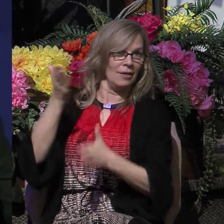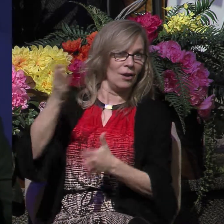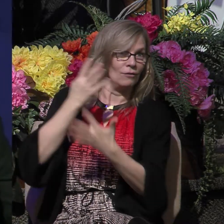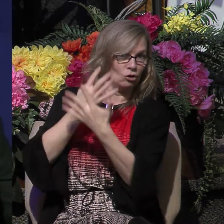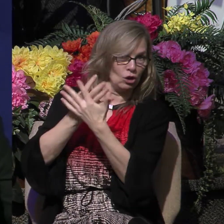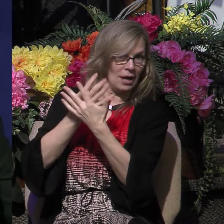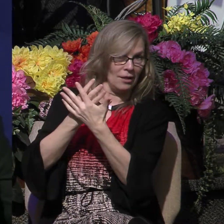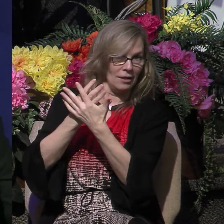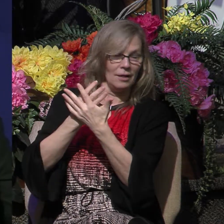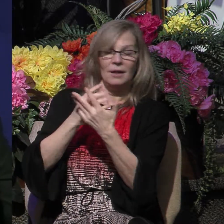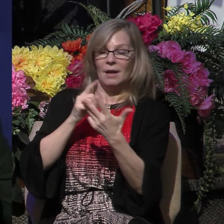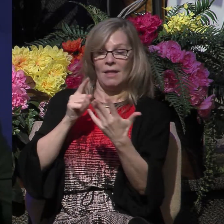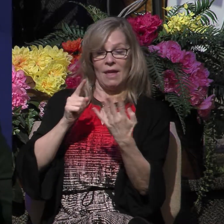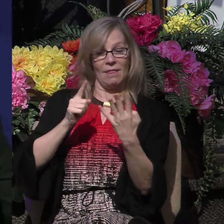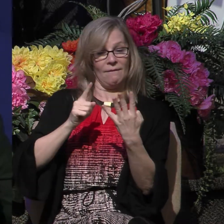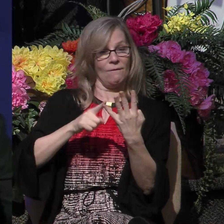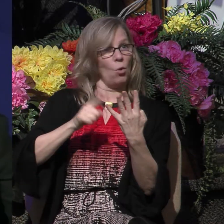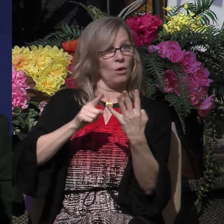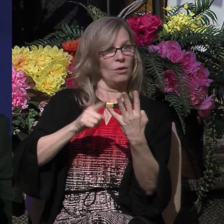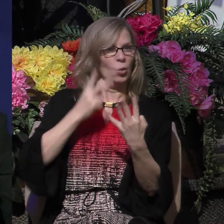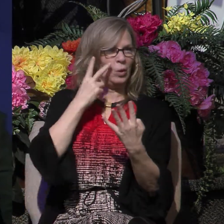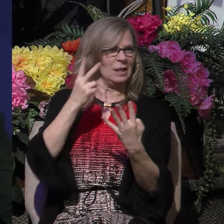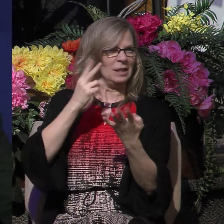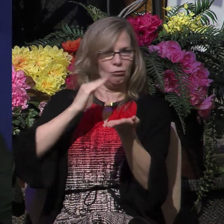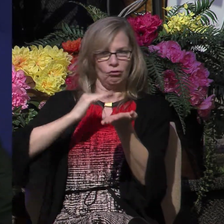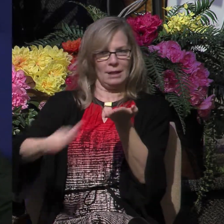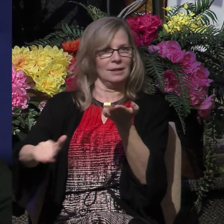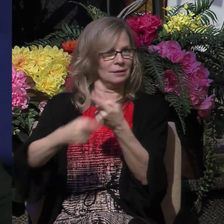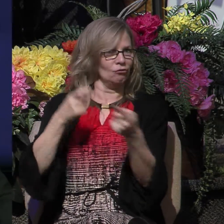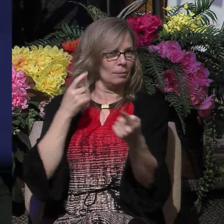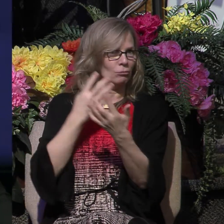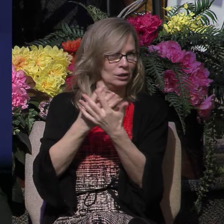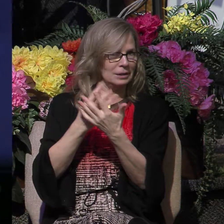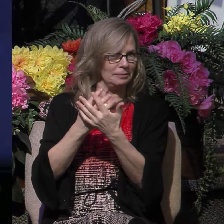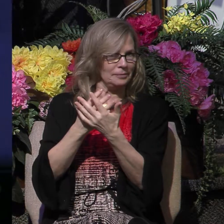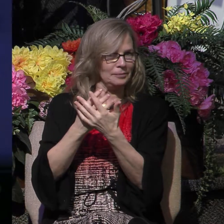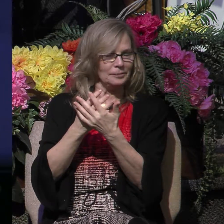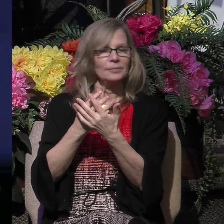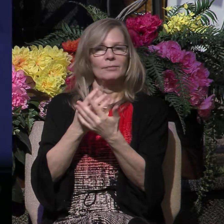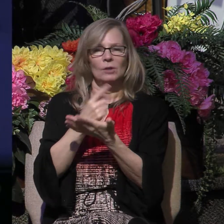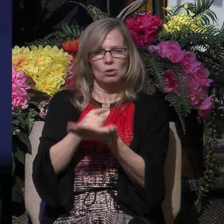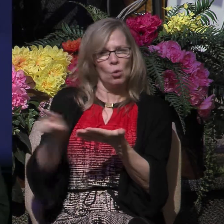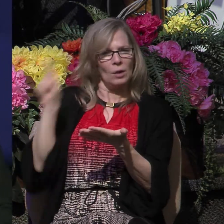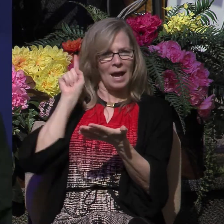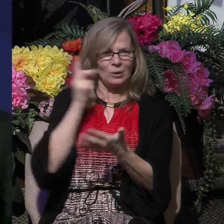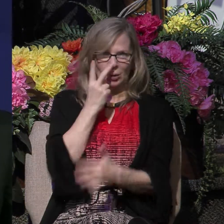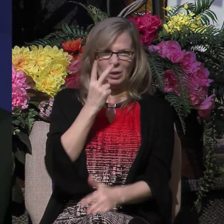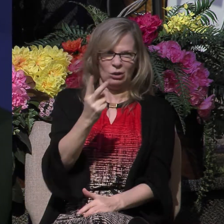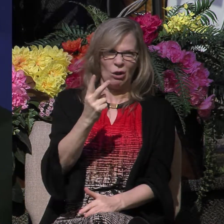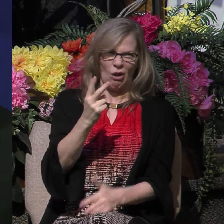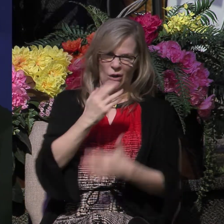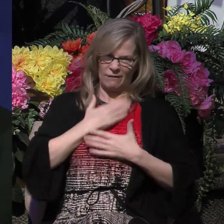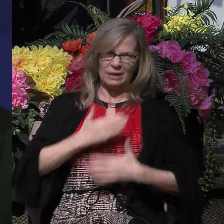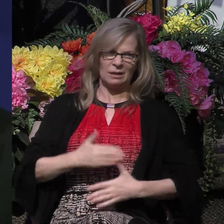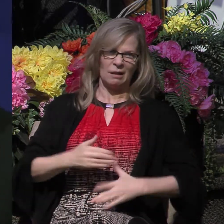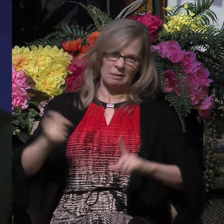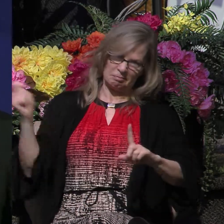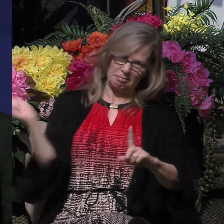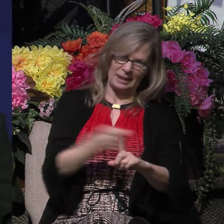we see their release from prison. Now, last week, we studied the first two of these sections, the physical beating of Paul and Silas and then their